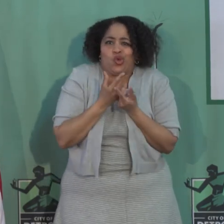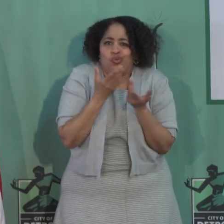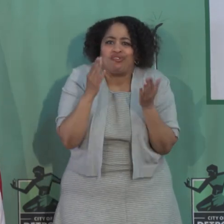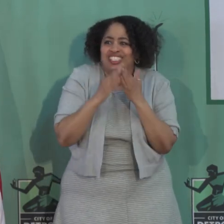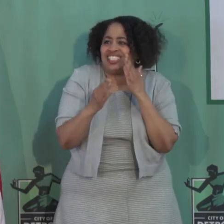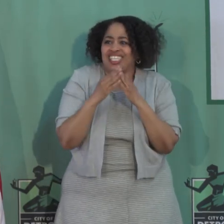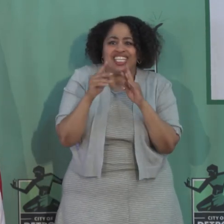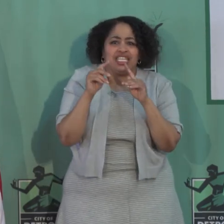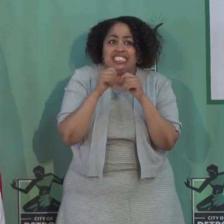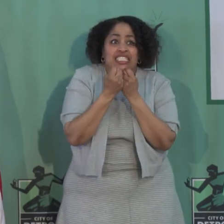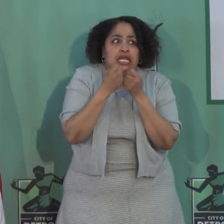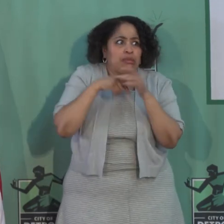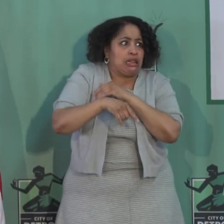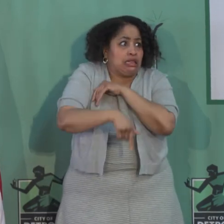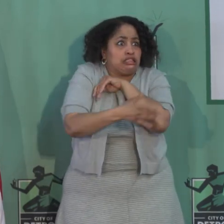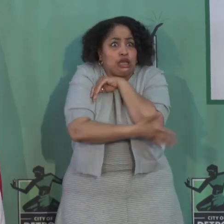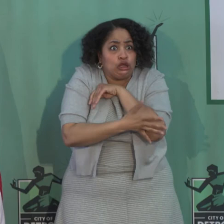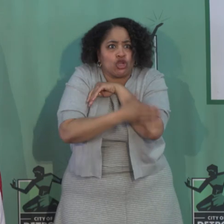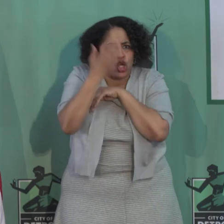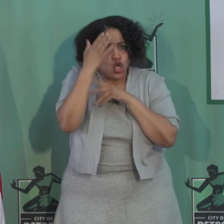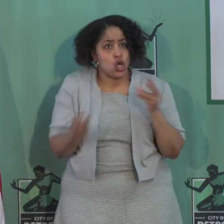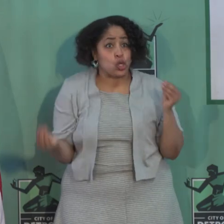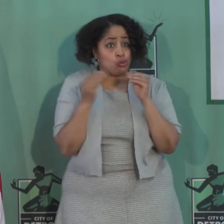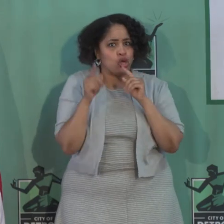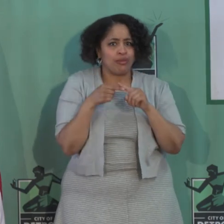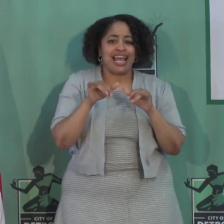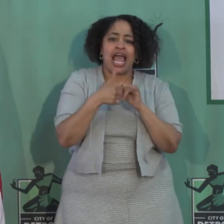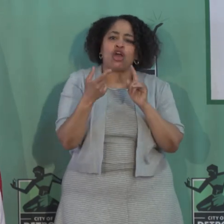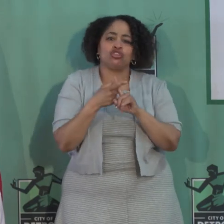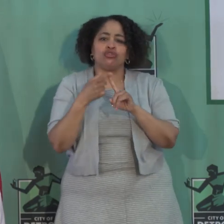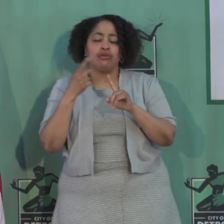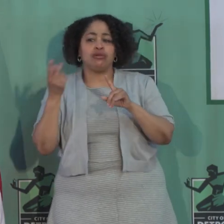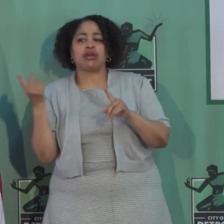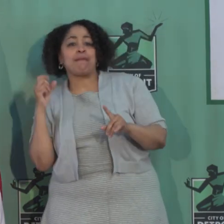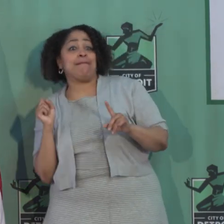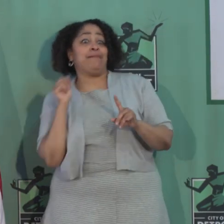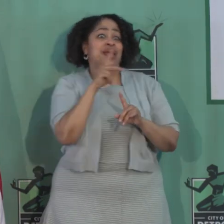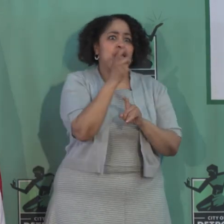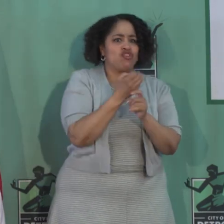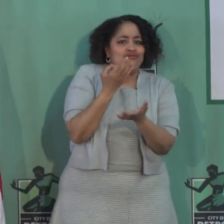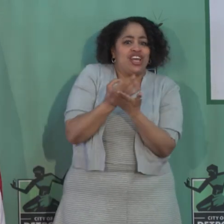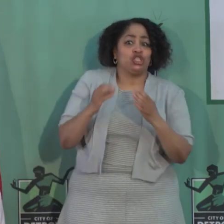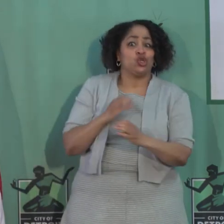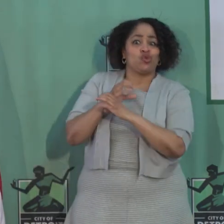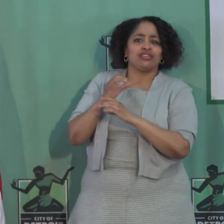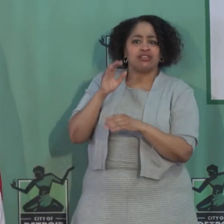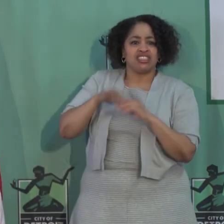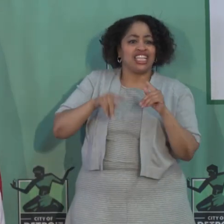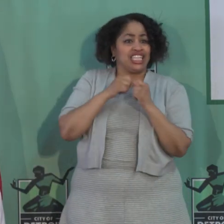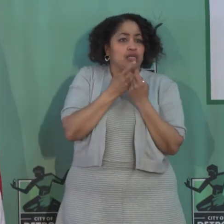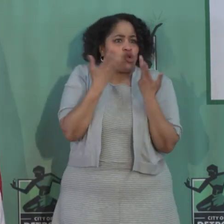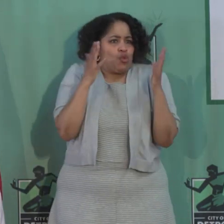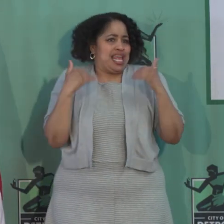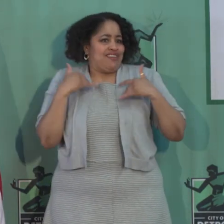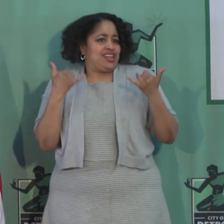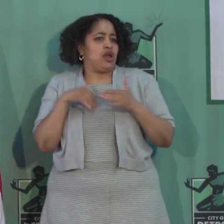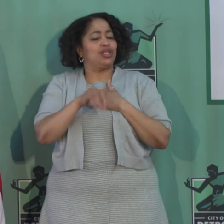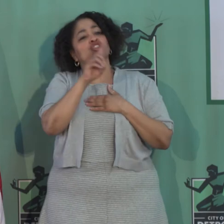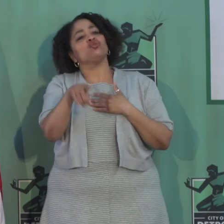a city team in the country that knows more about how to come back from a financial crisis than the team that you have right now in the city of Detroit.